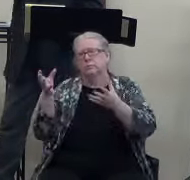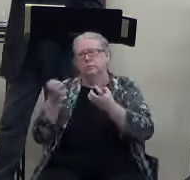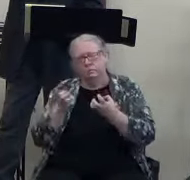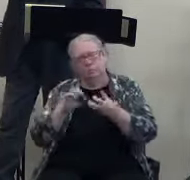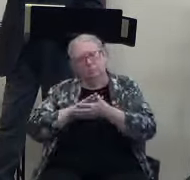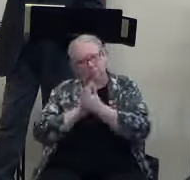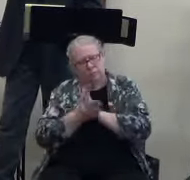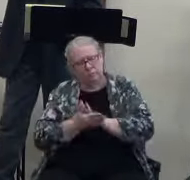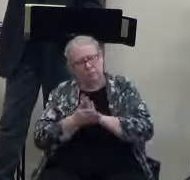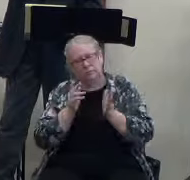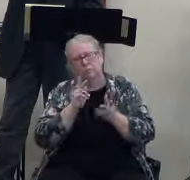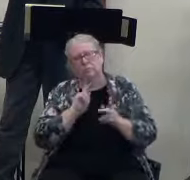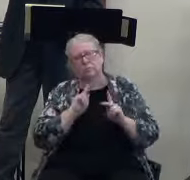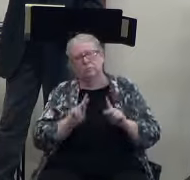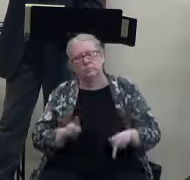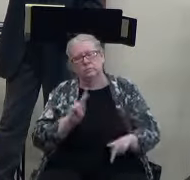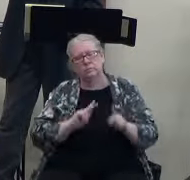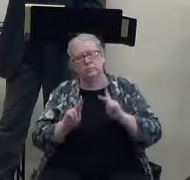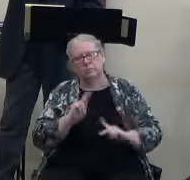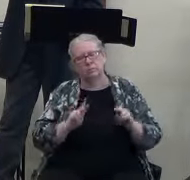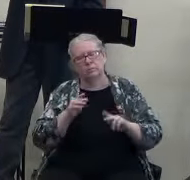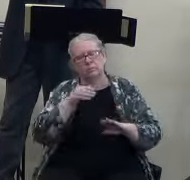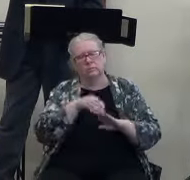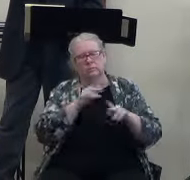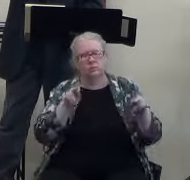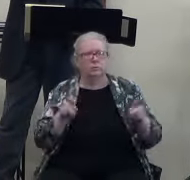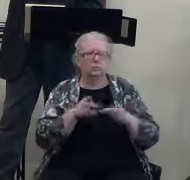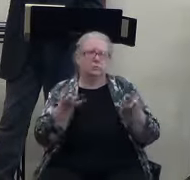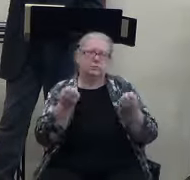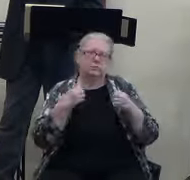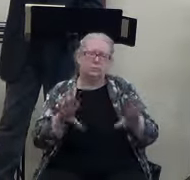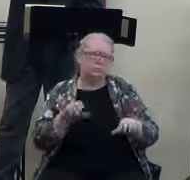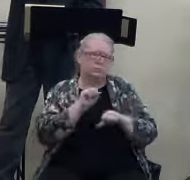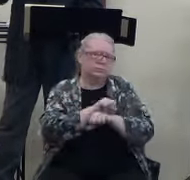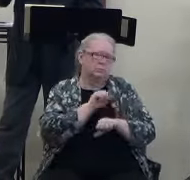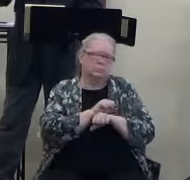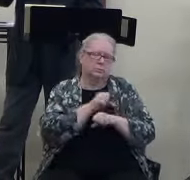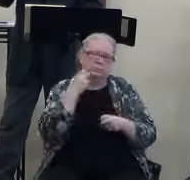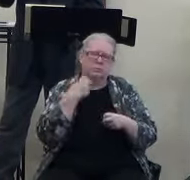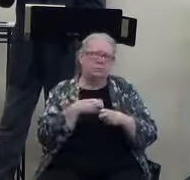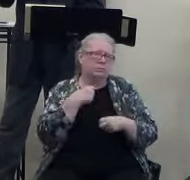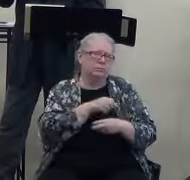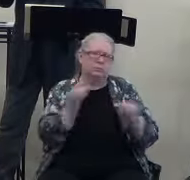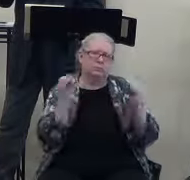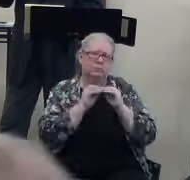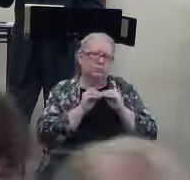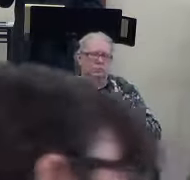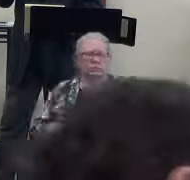People get to the place that they don't want to work any harder, any longer, any more, and they quit.